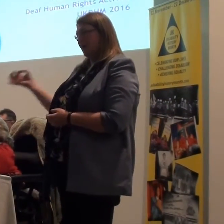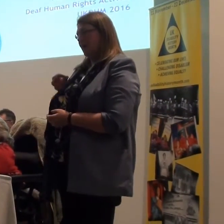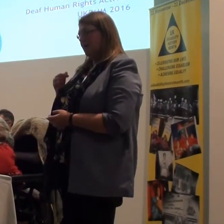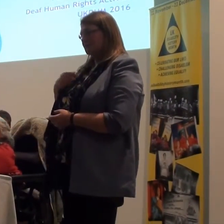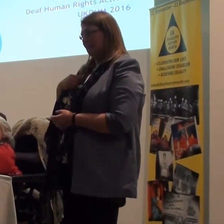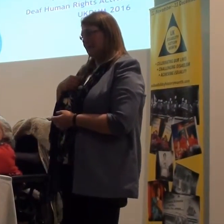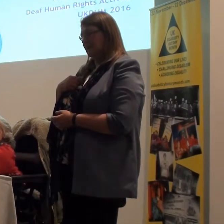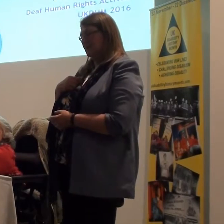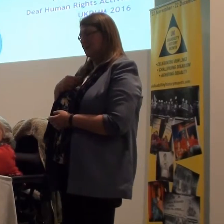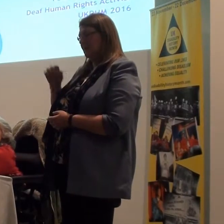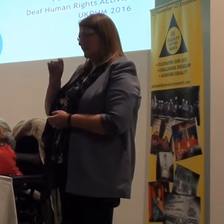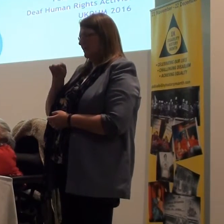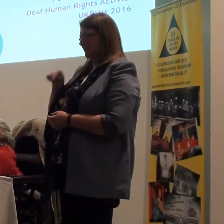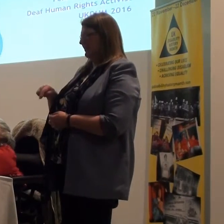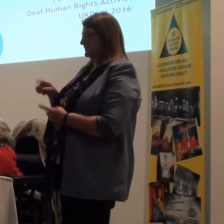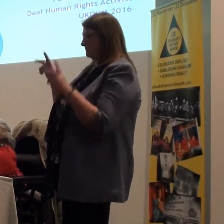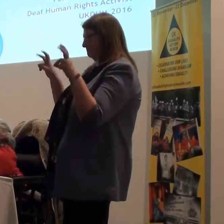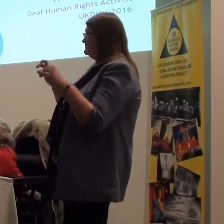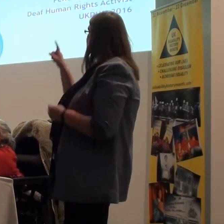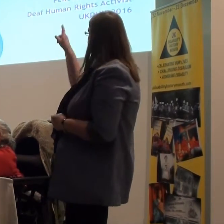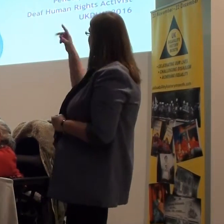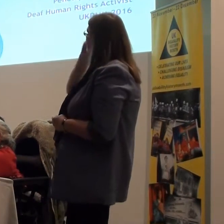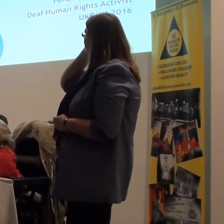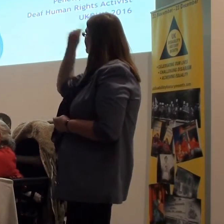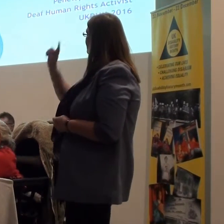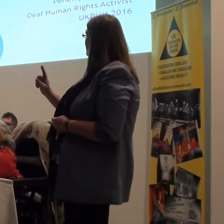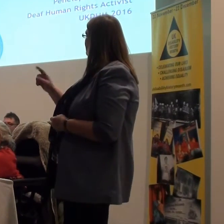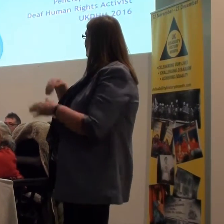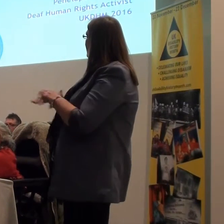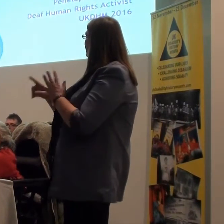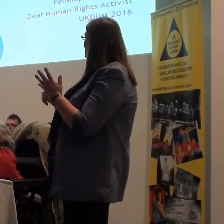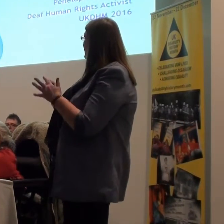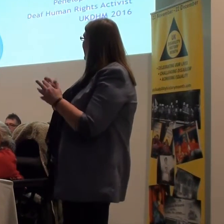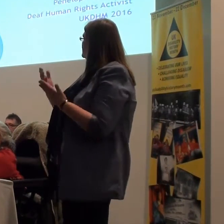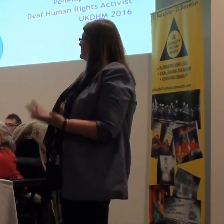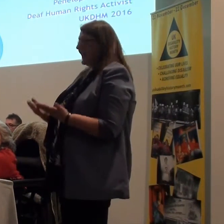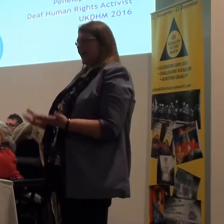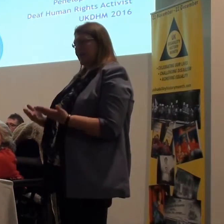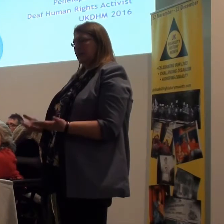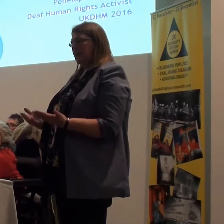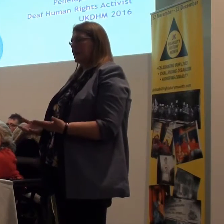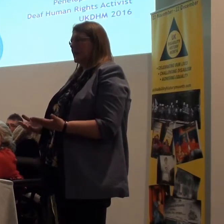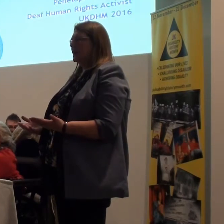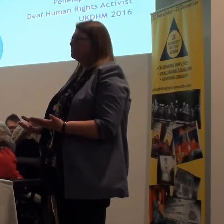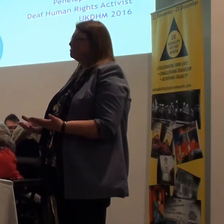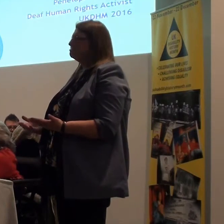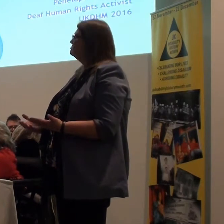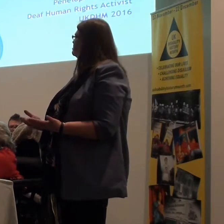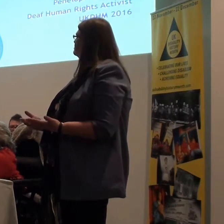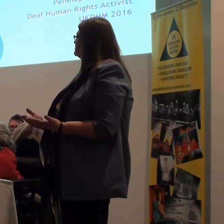Richard has invited me to speak this evening. So, how are deaf